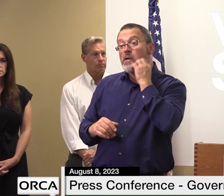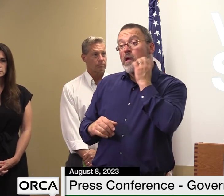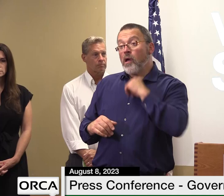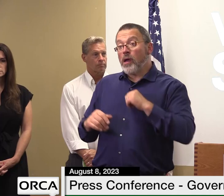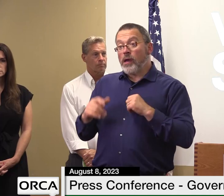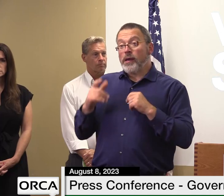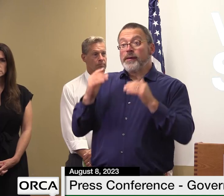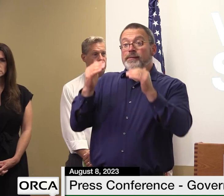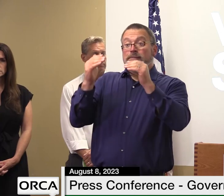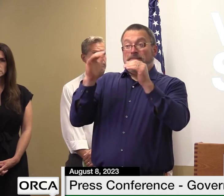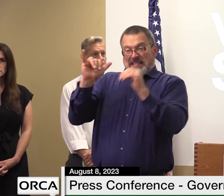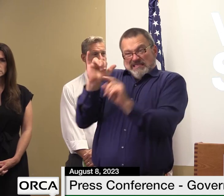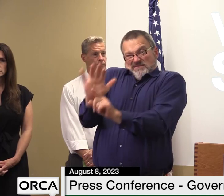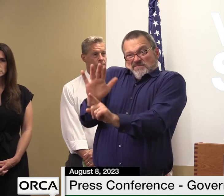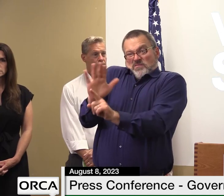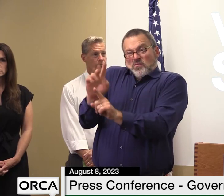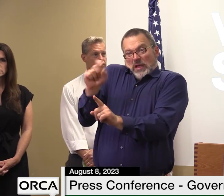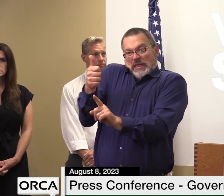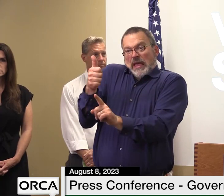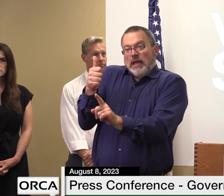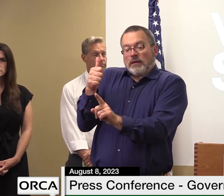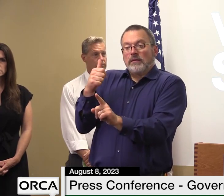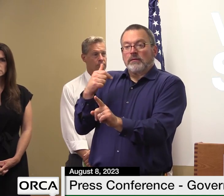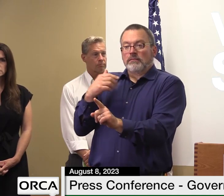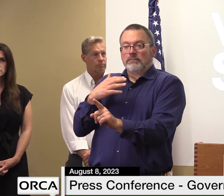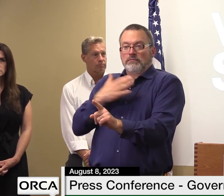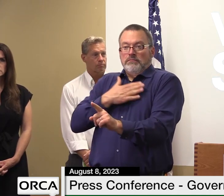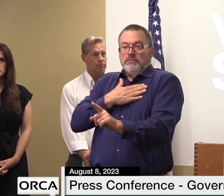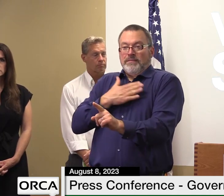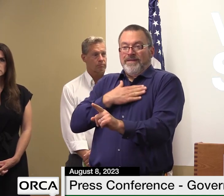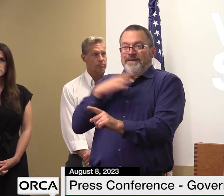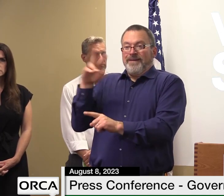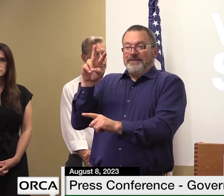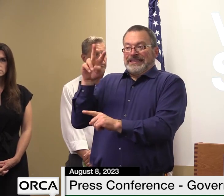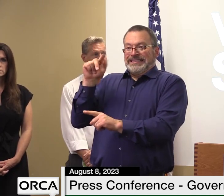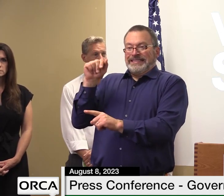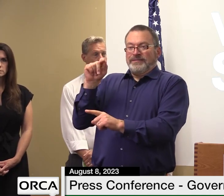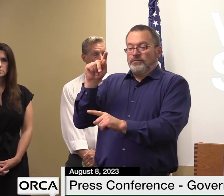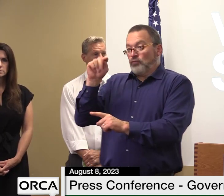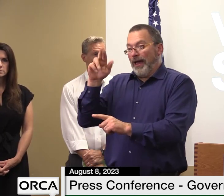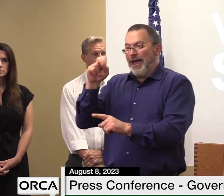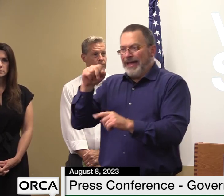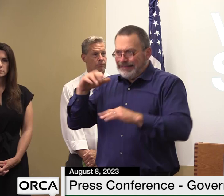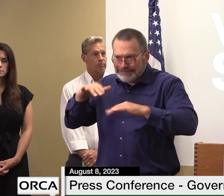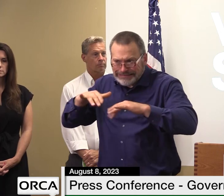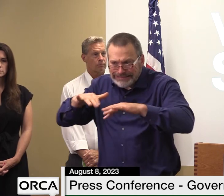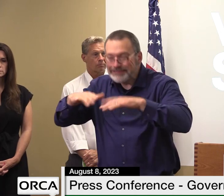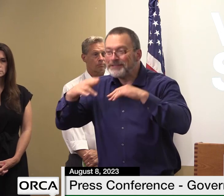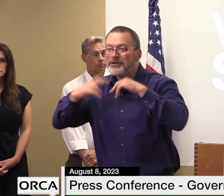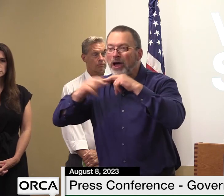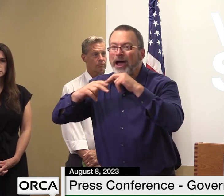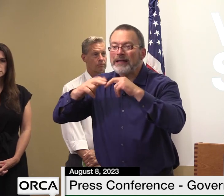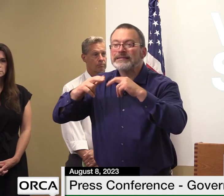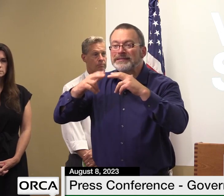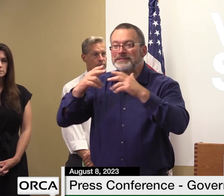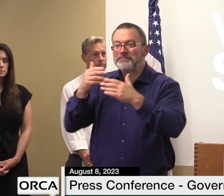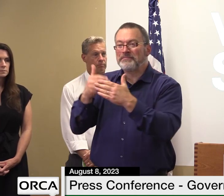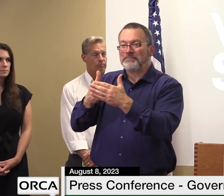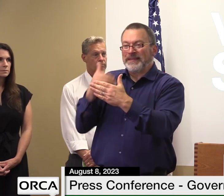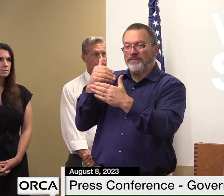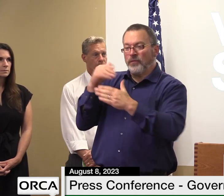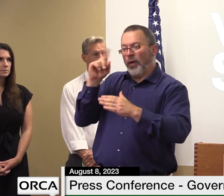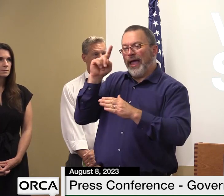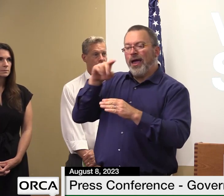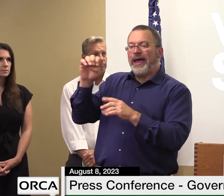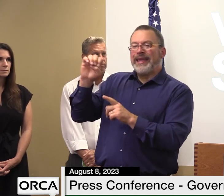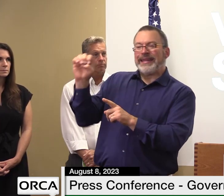had a vtrans construction project prior to the storm so in east berry near the roundabout